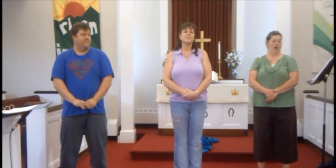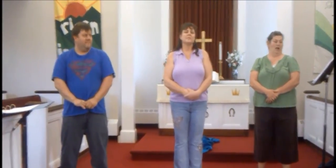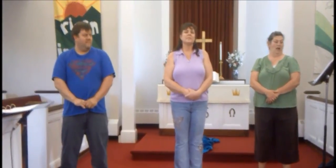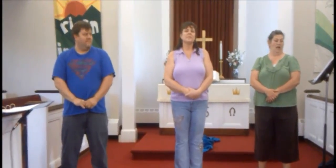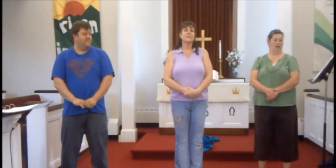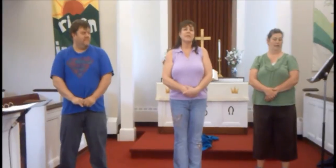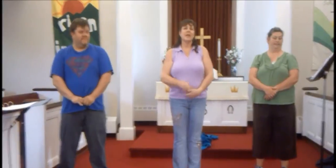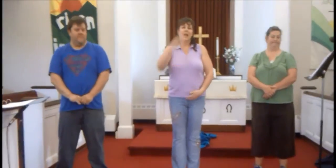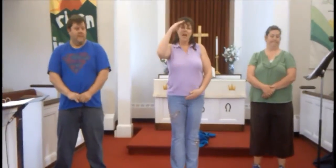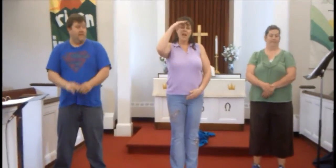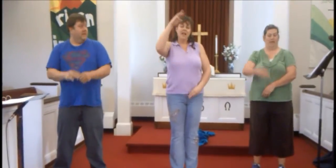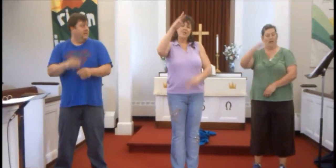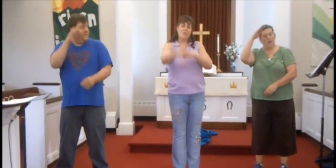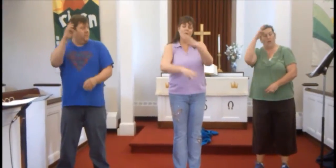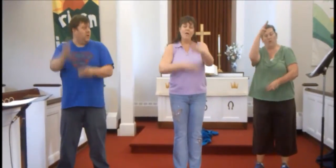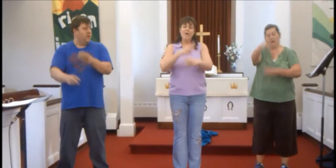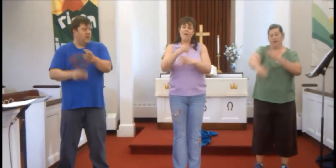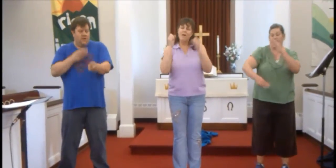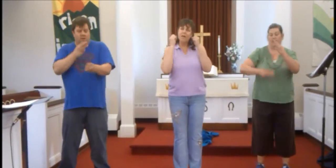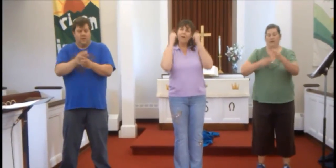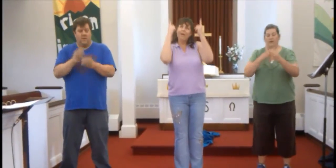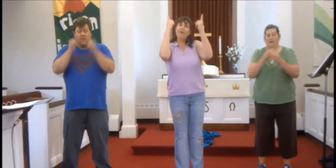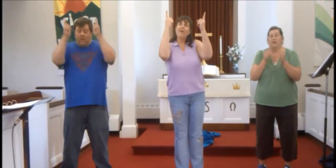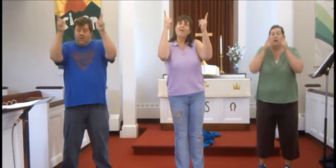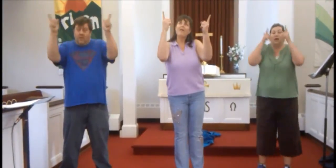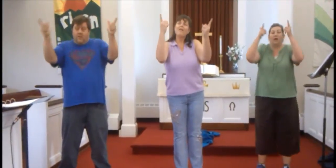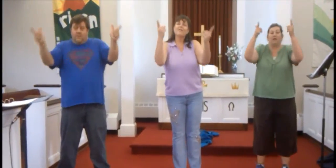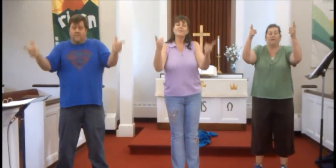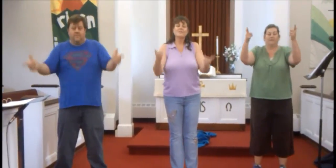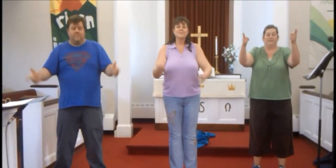Yeah the world, Yeah